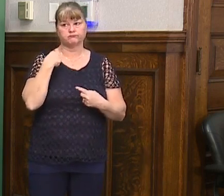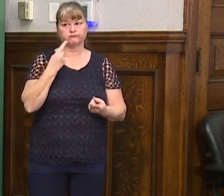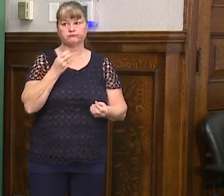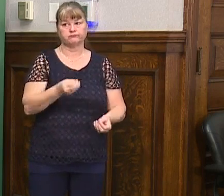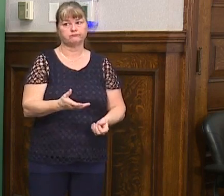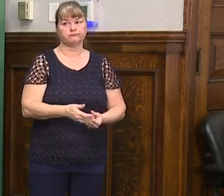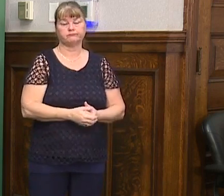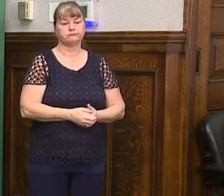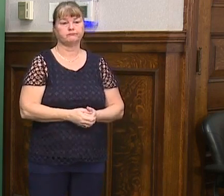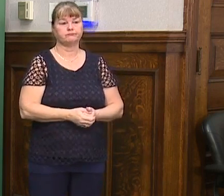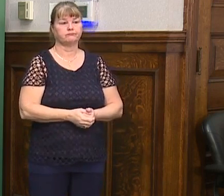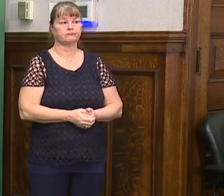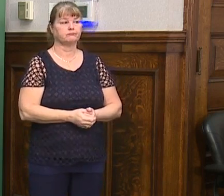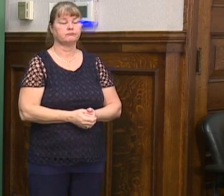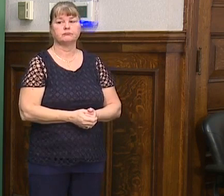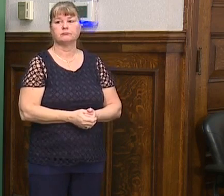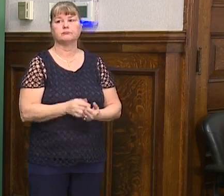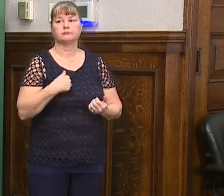governor.